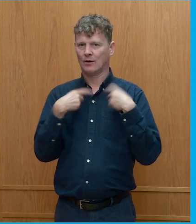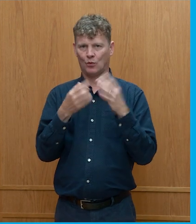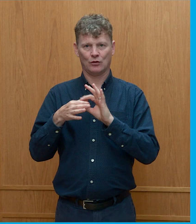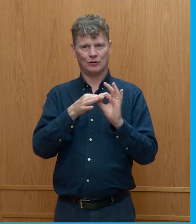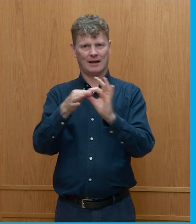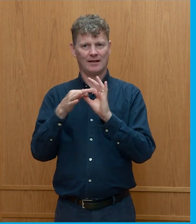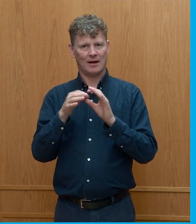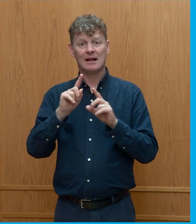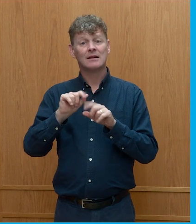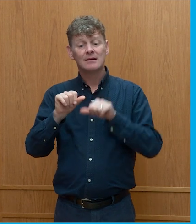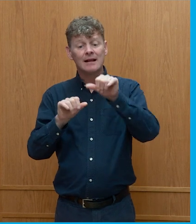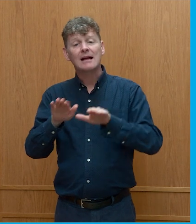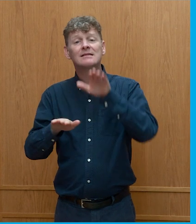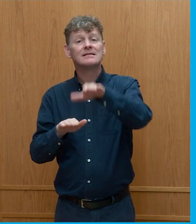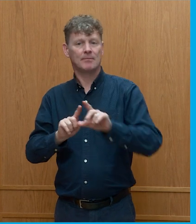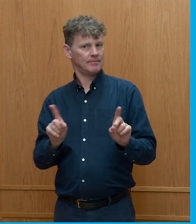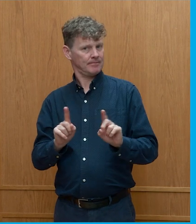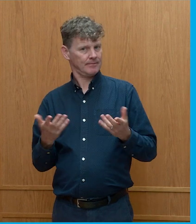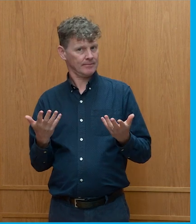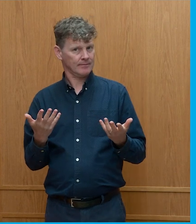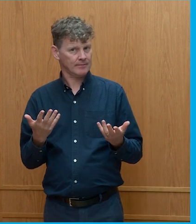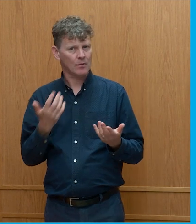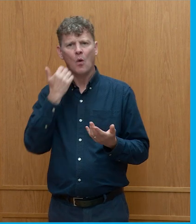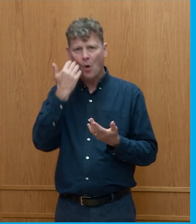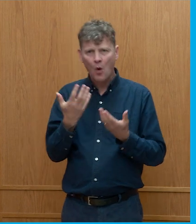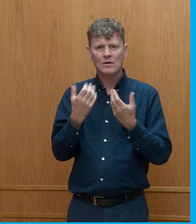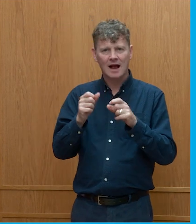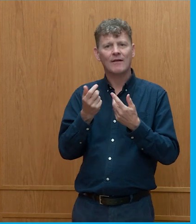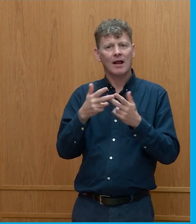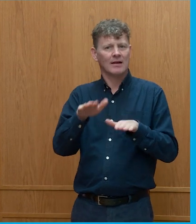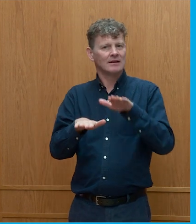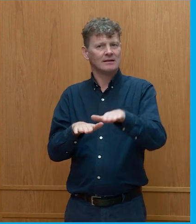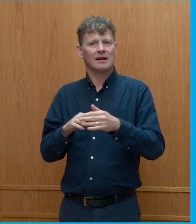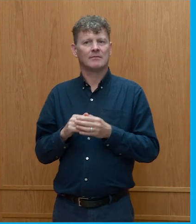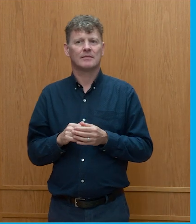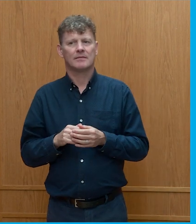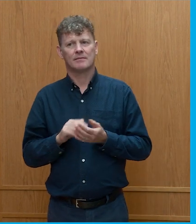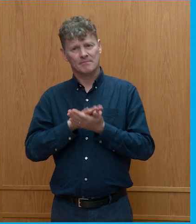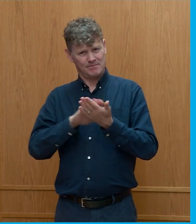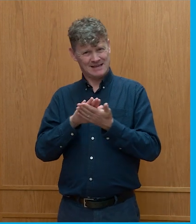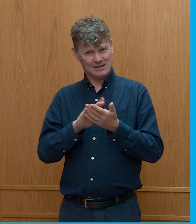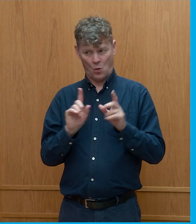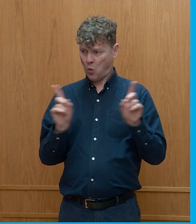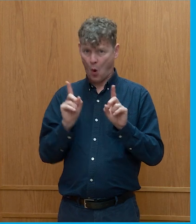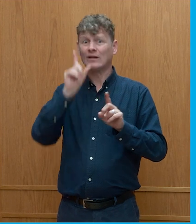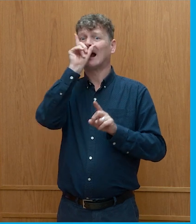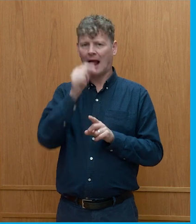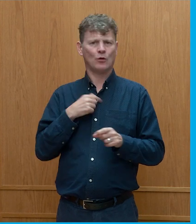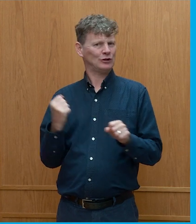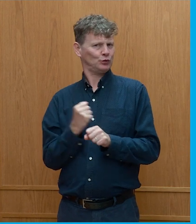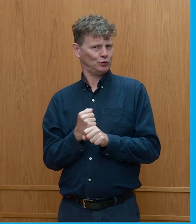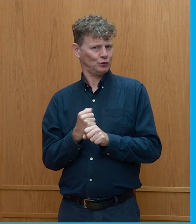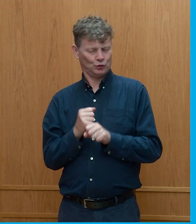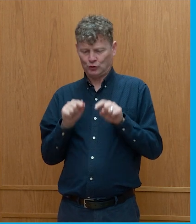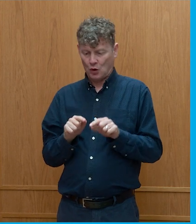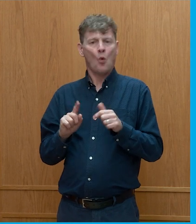step? And there's always another step. So in that sense, I think you should look to what can we do about it, and when you've done that, what's